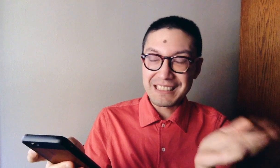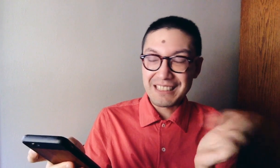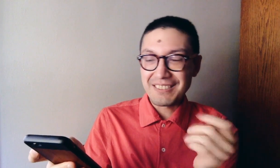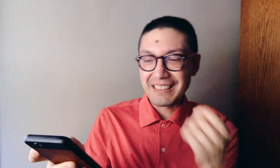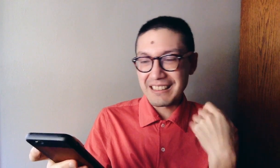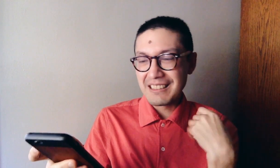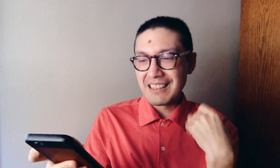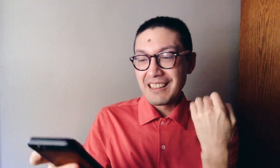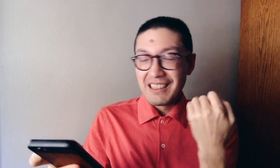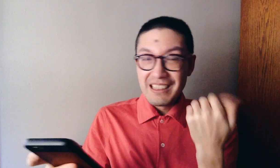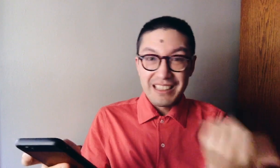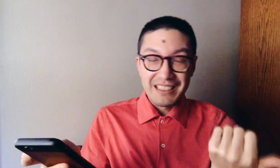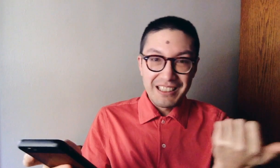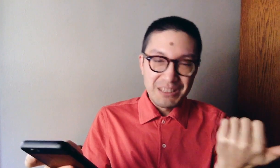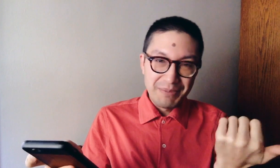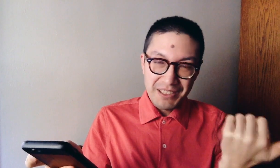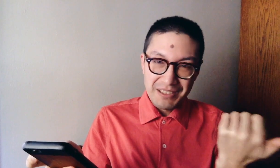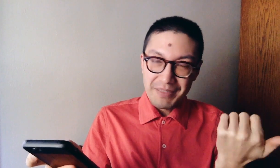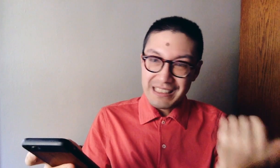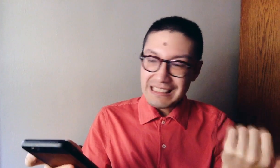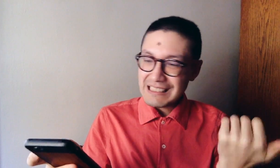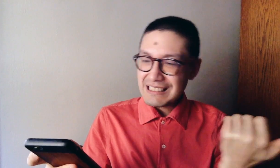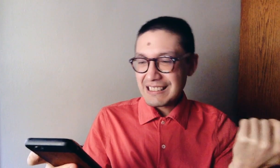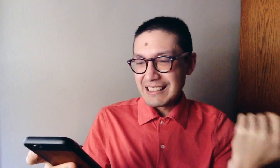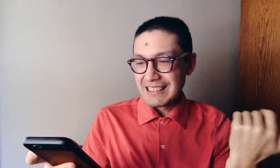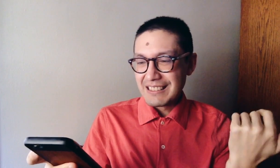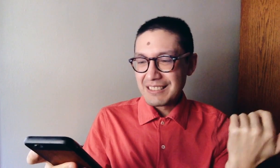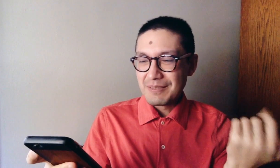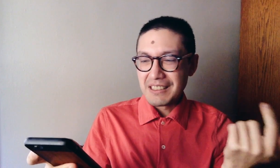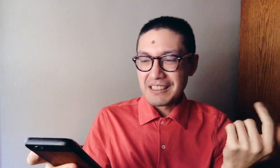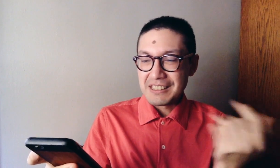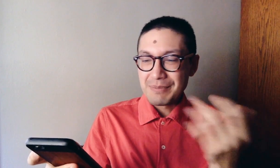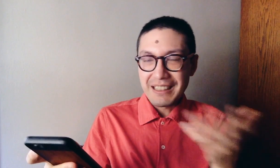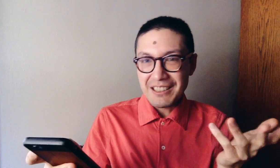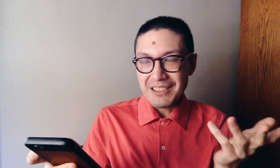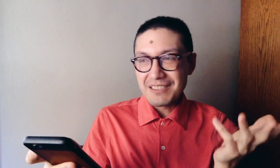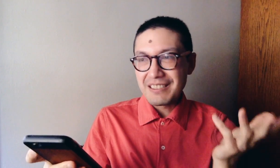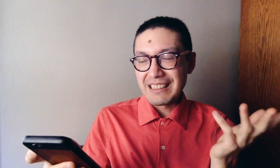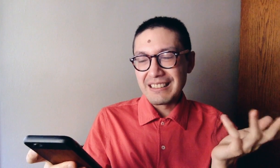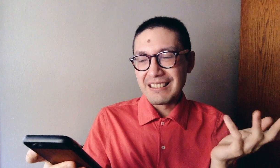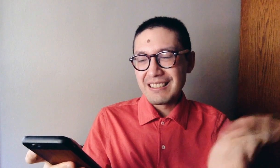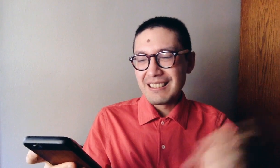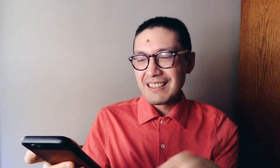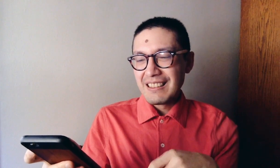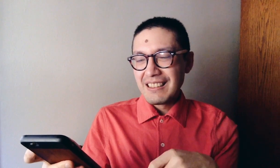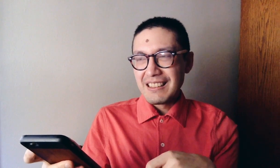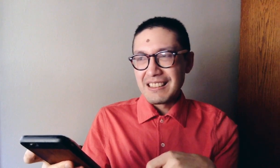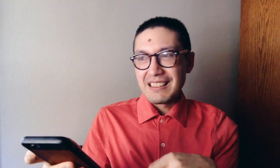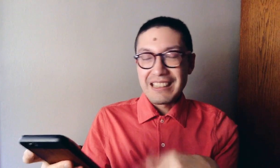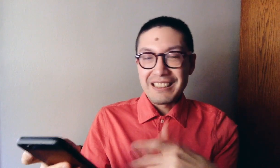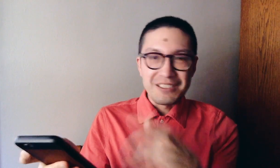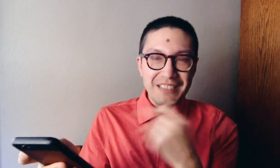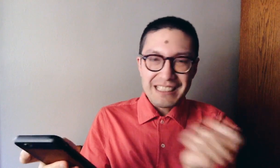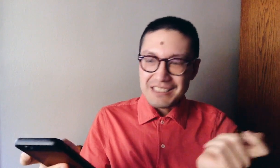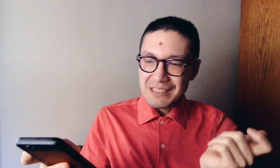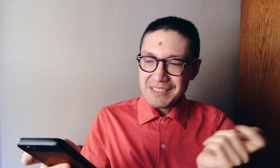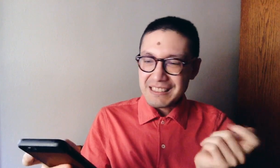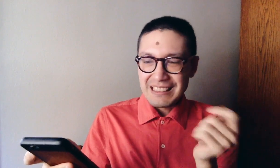stuff, like how to dodge and burn prints and, uh, spot tone and, uh, how to do test strips and